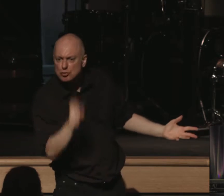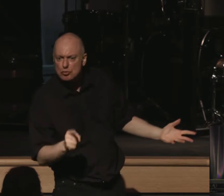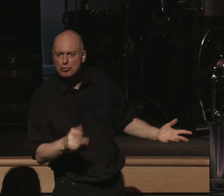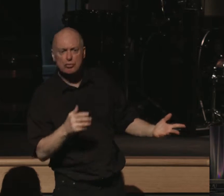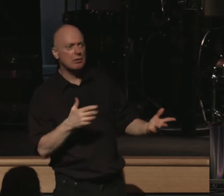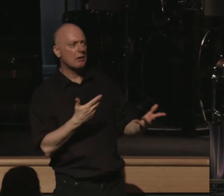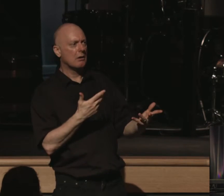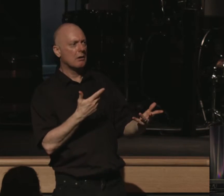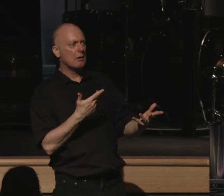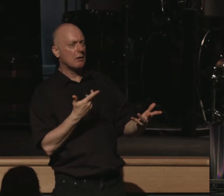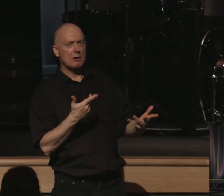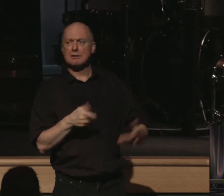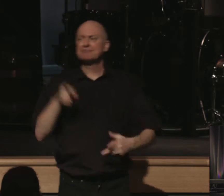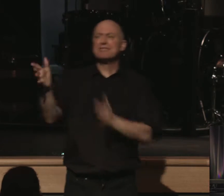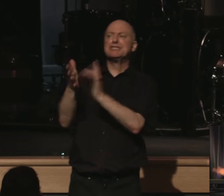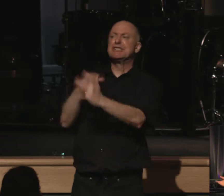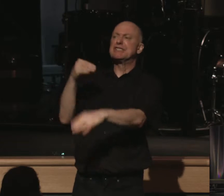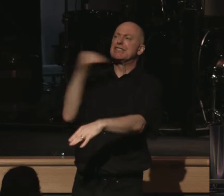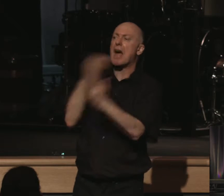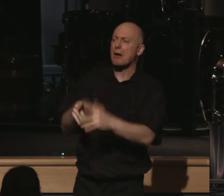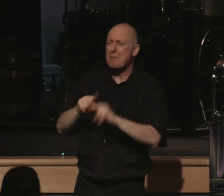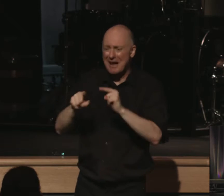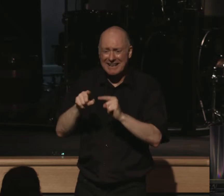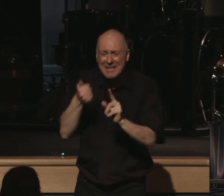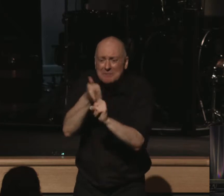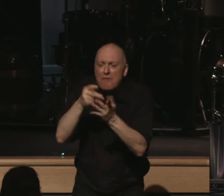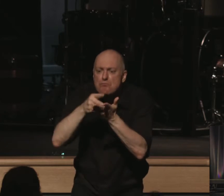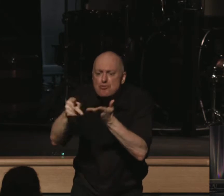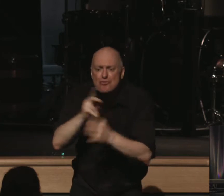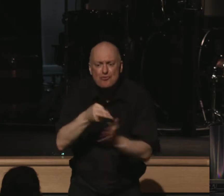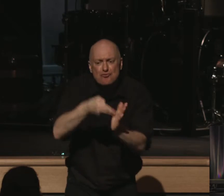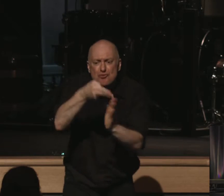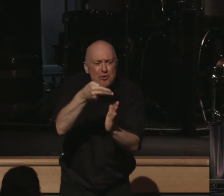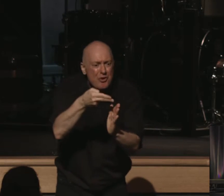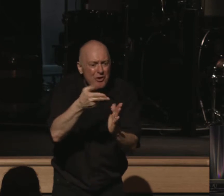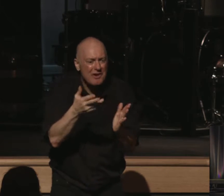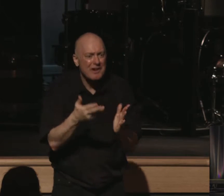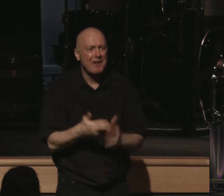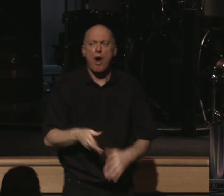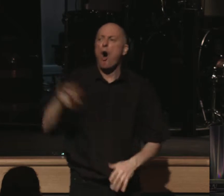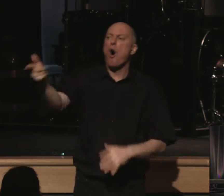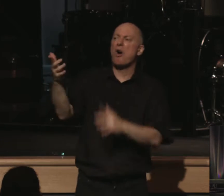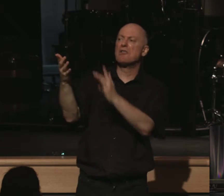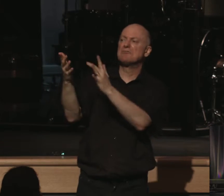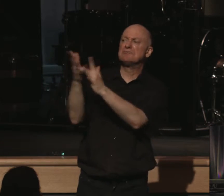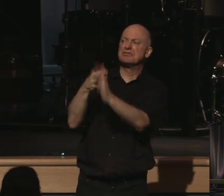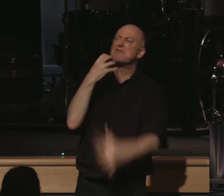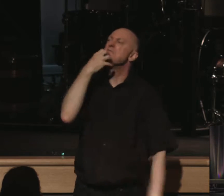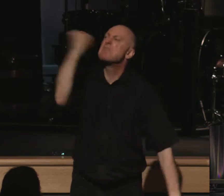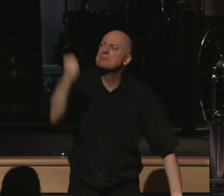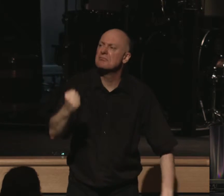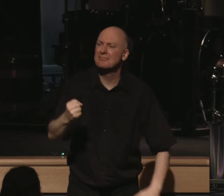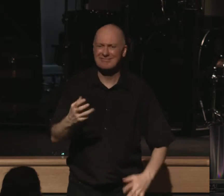declared to be a liar even though he was pure truth, declared to be a blasphemer even though he was God,